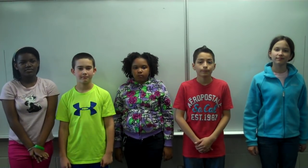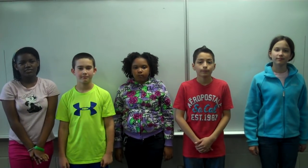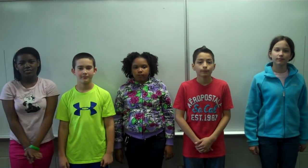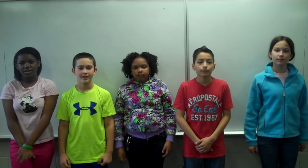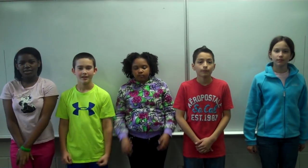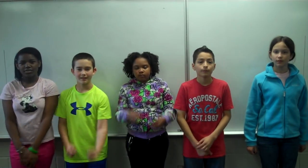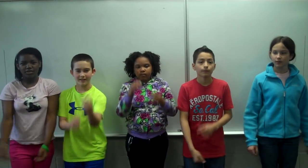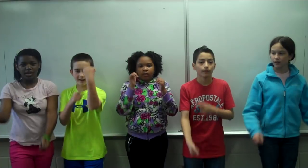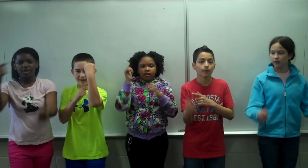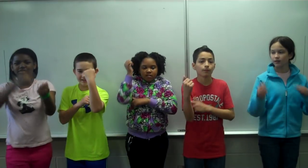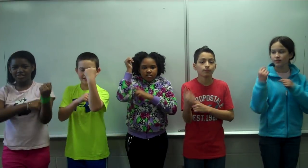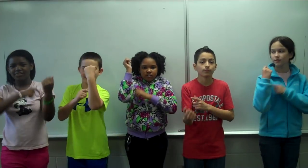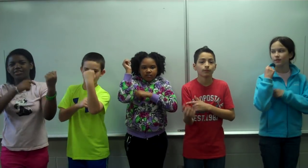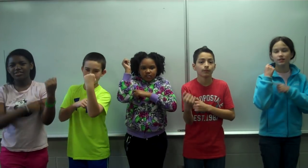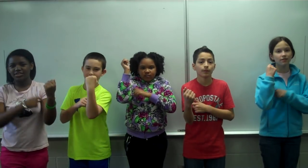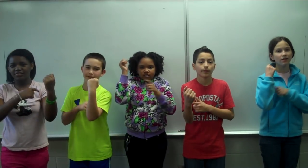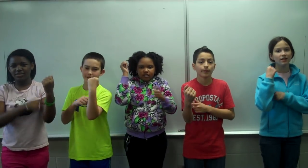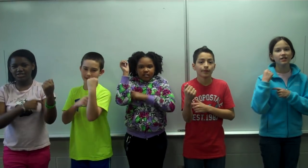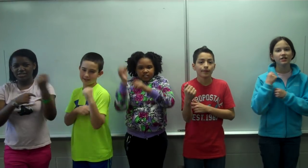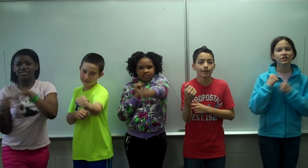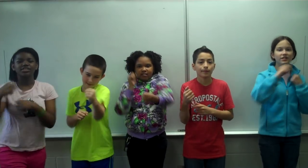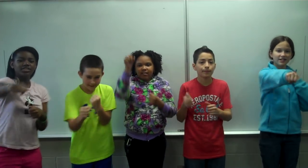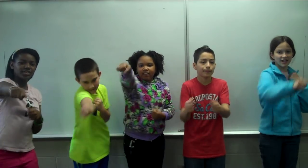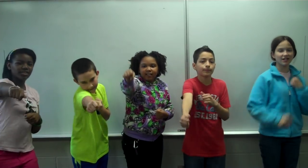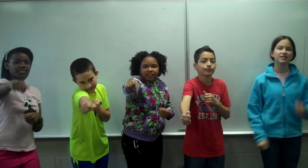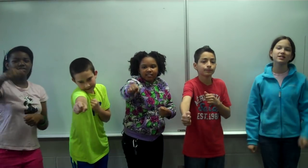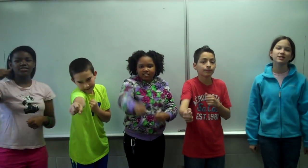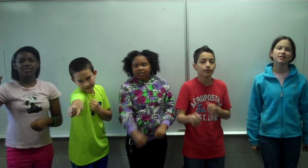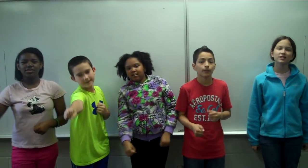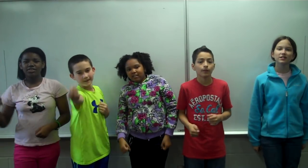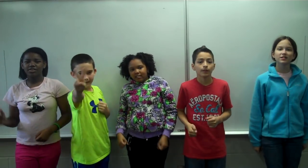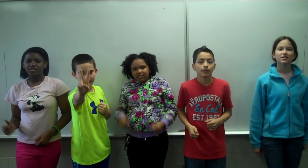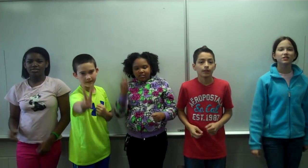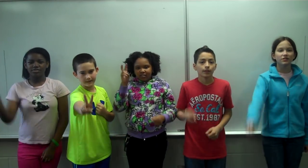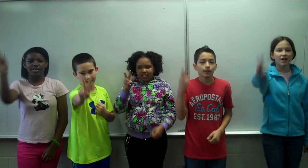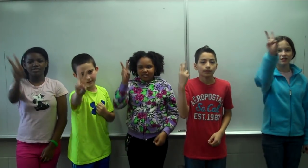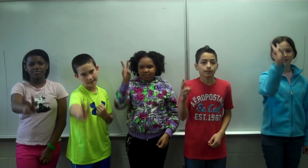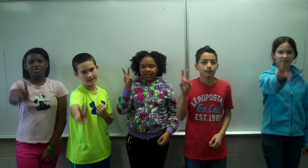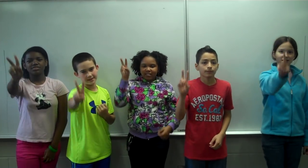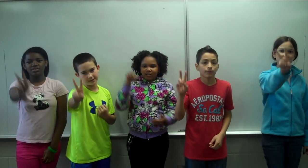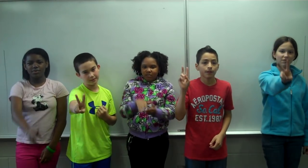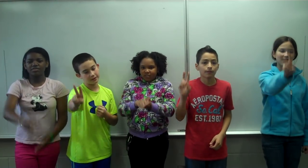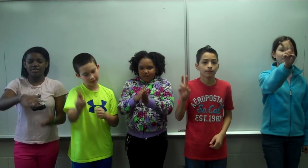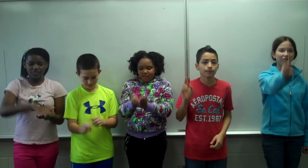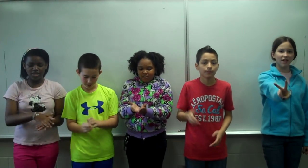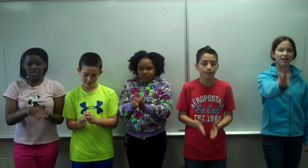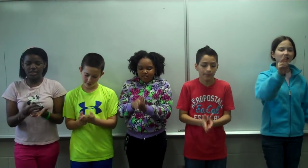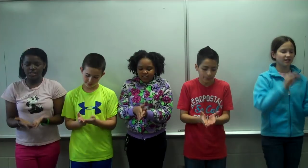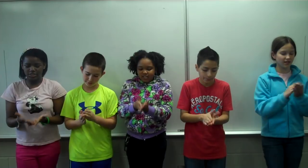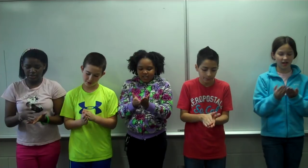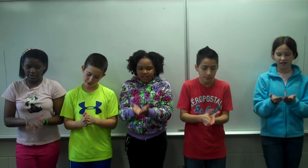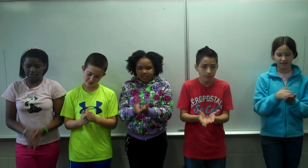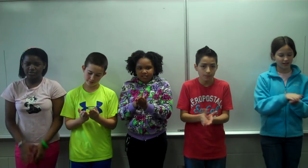The Iron Civilist Civilization Kicks 2000 BC with a Vedic text